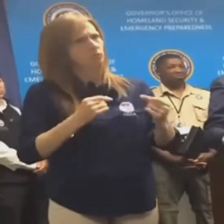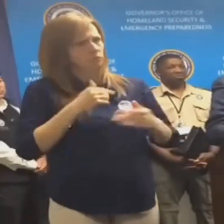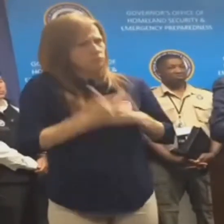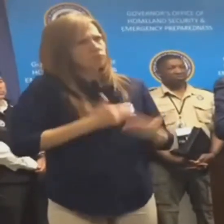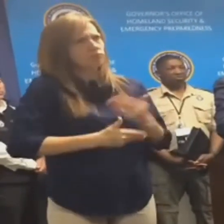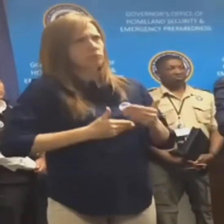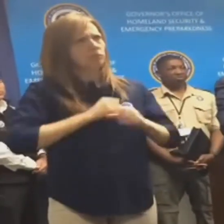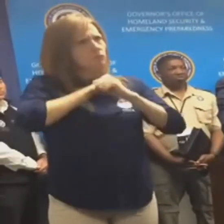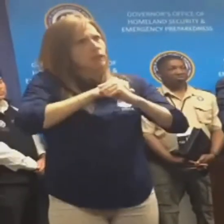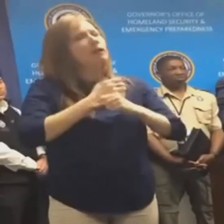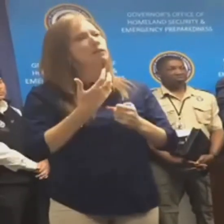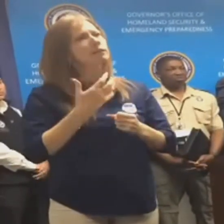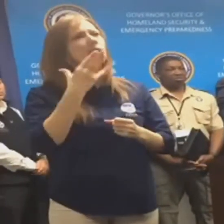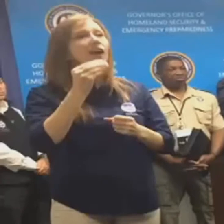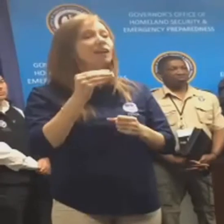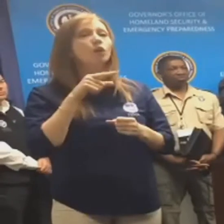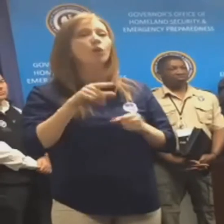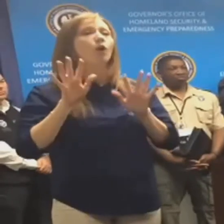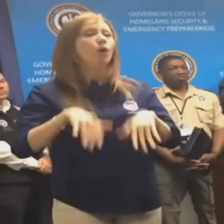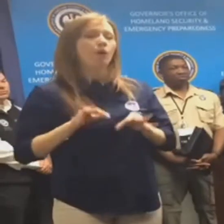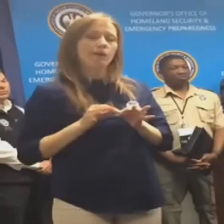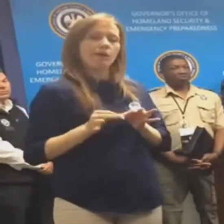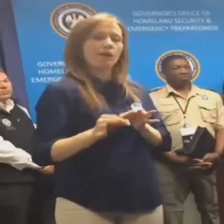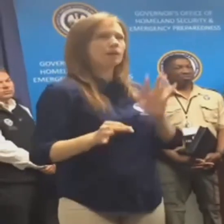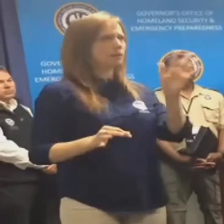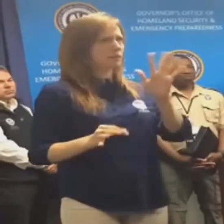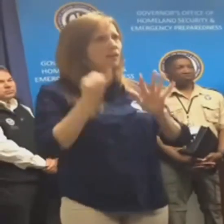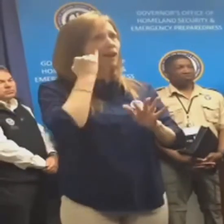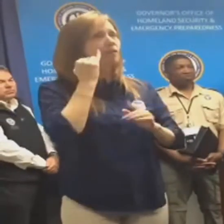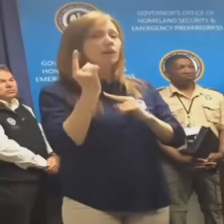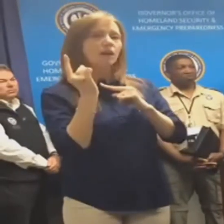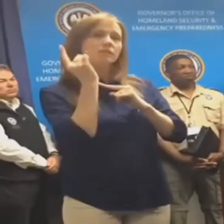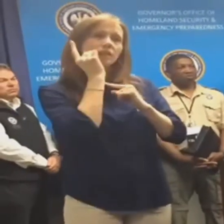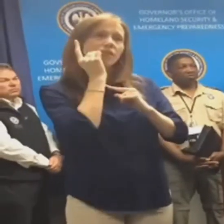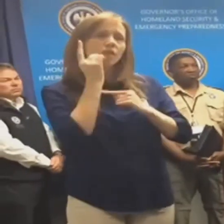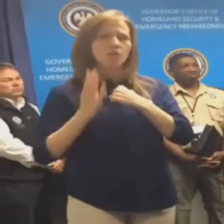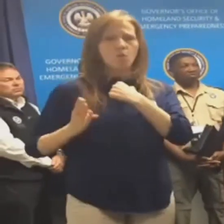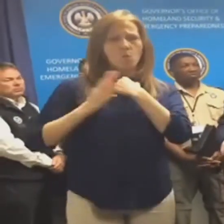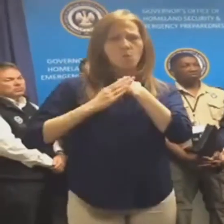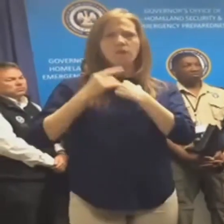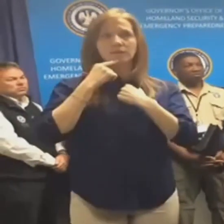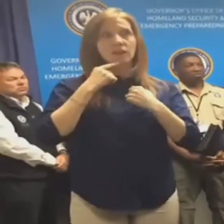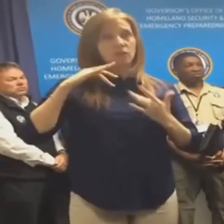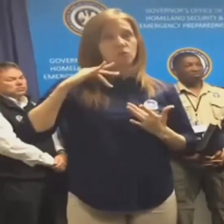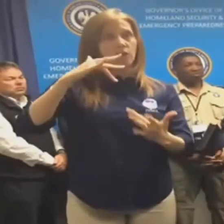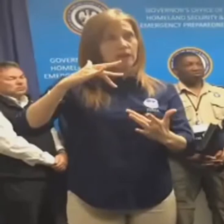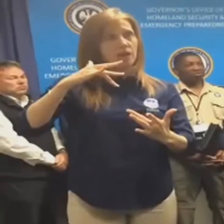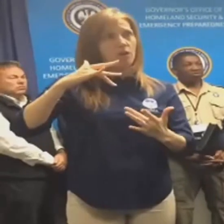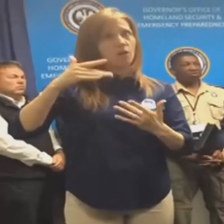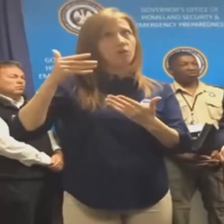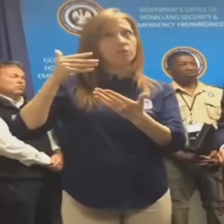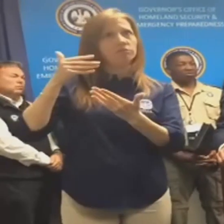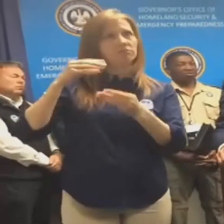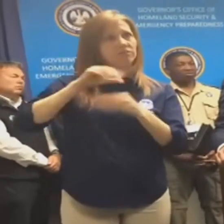about it, but that we're paying attention, that we heed warnings, and that we lose no time if there's an actual warning, for example,